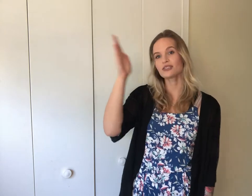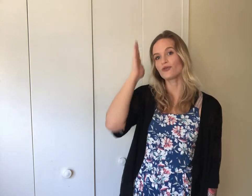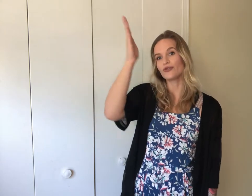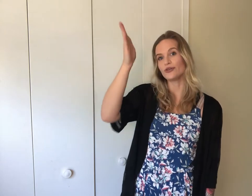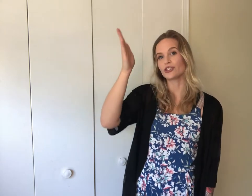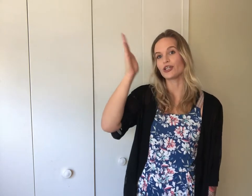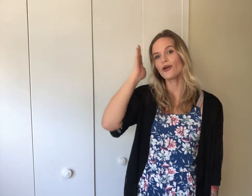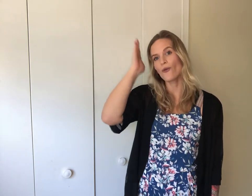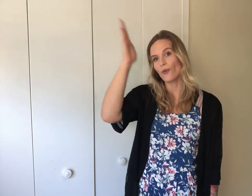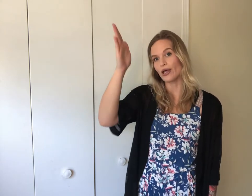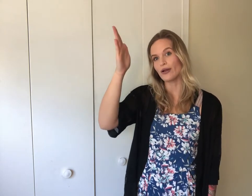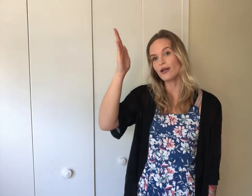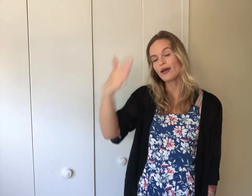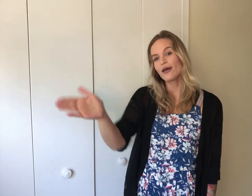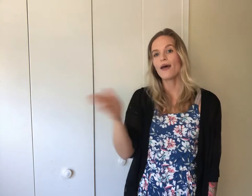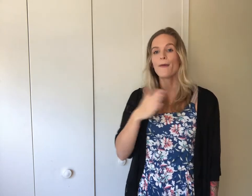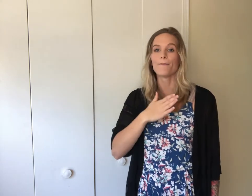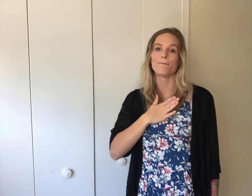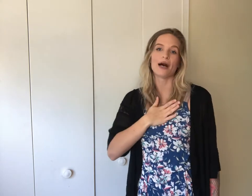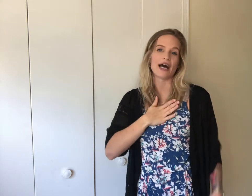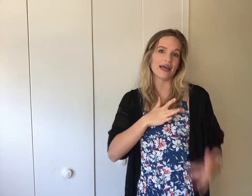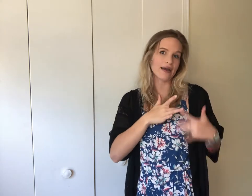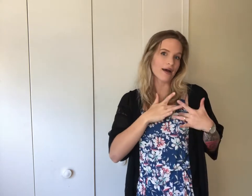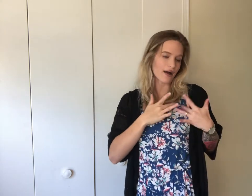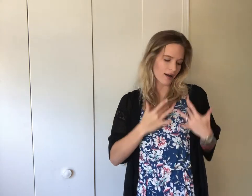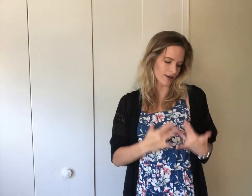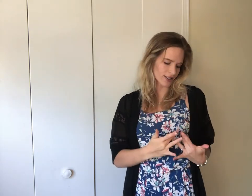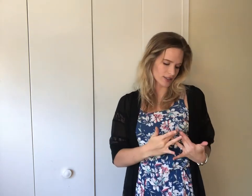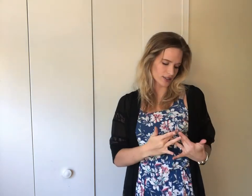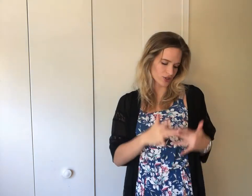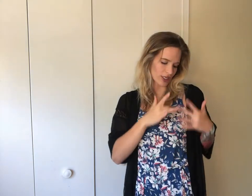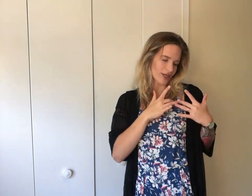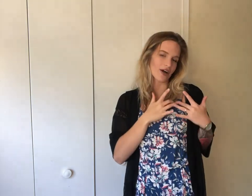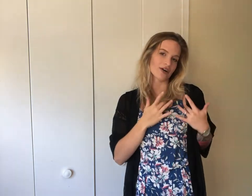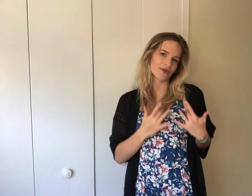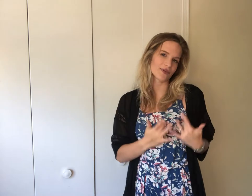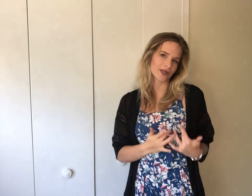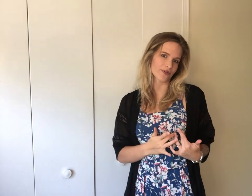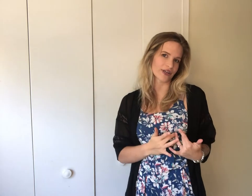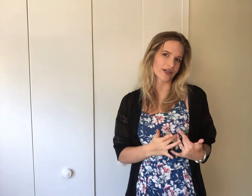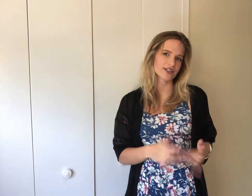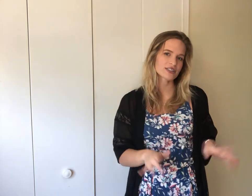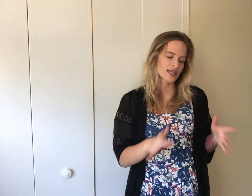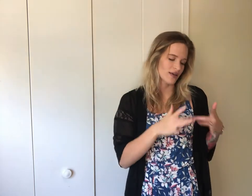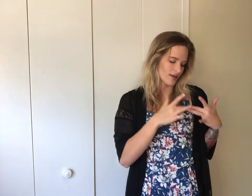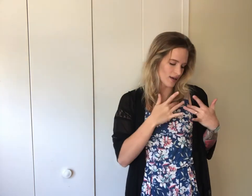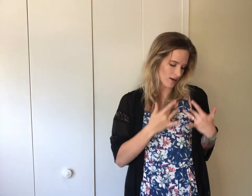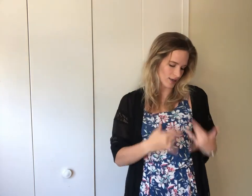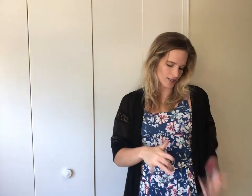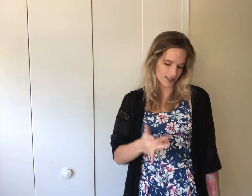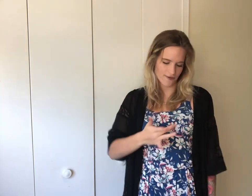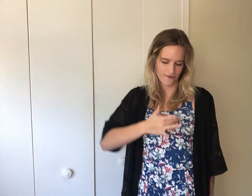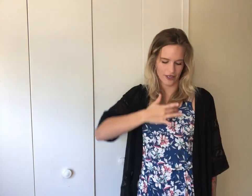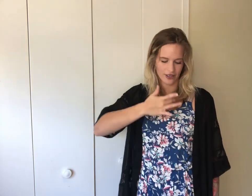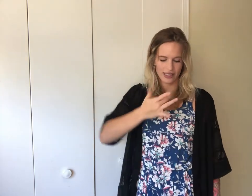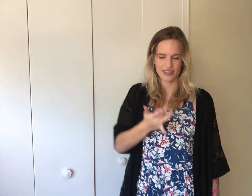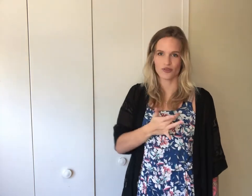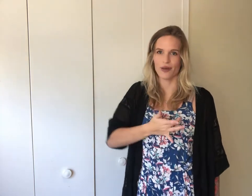so future, will my heart, draw your heart with your middle fingers, heart, feel, then swipe